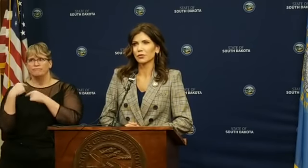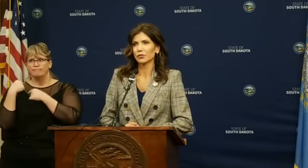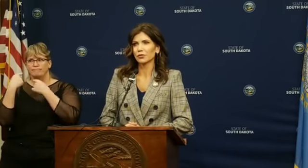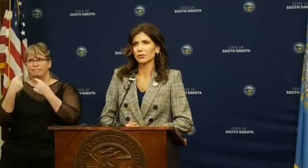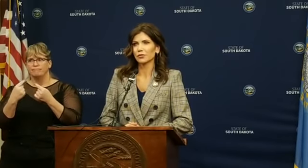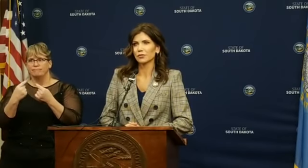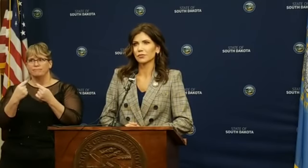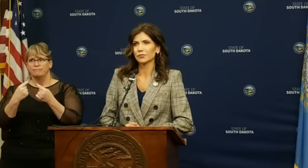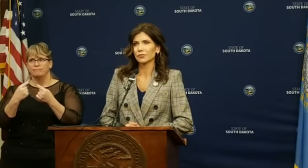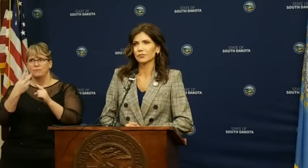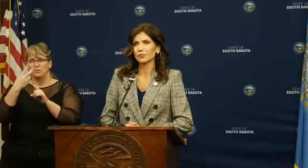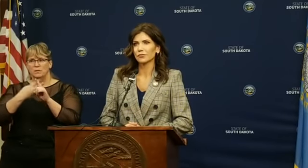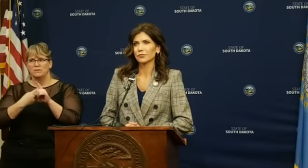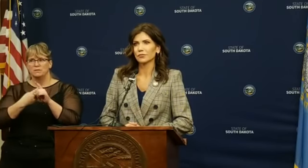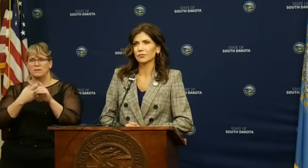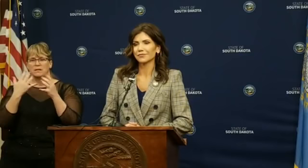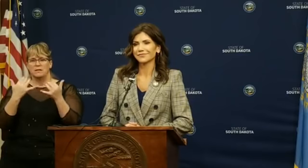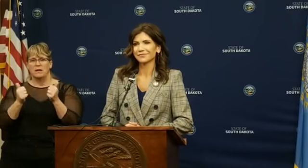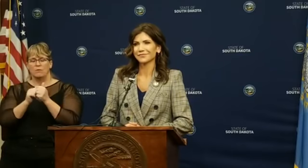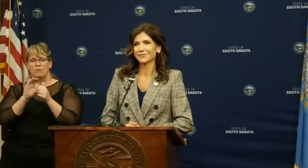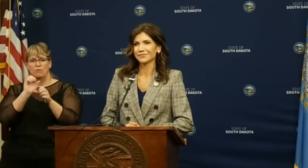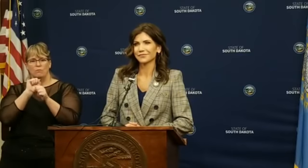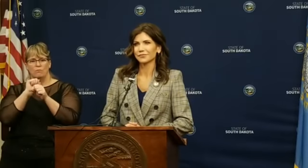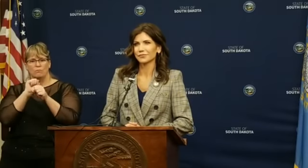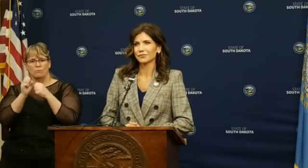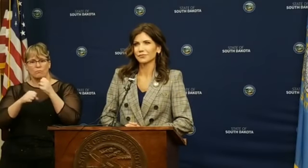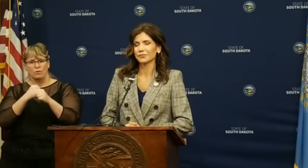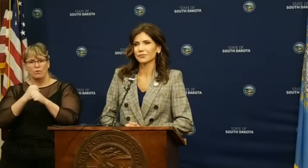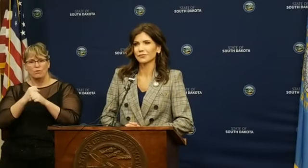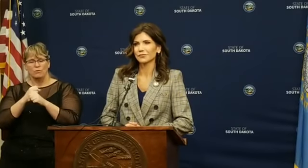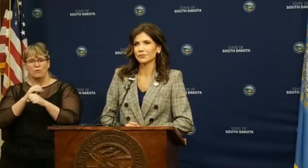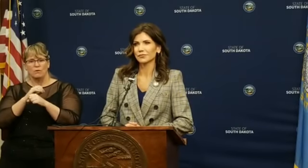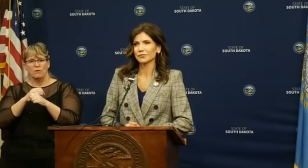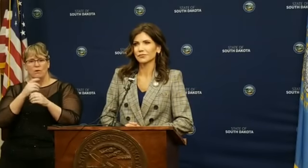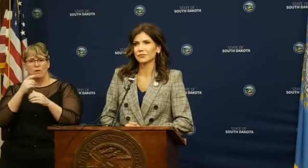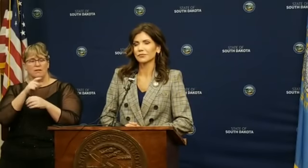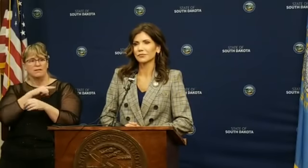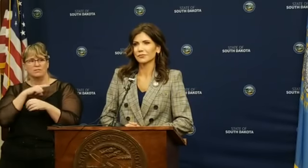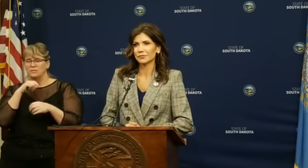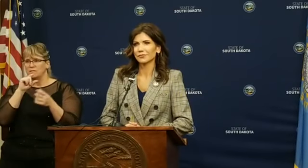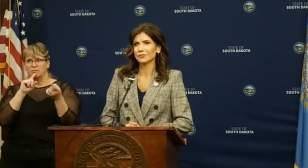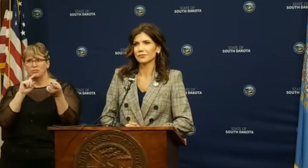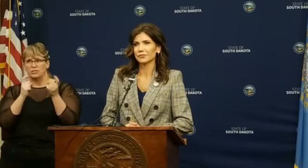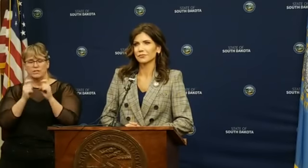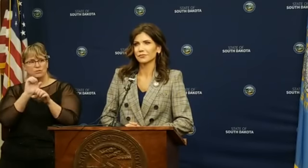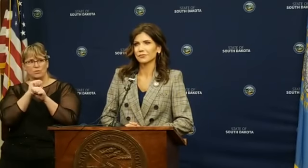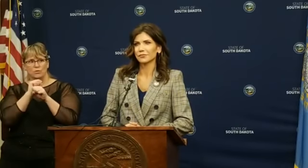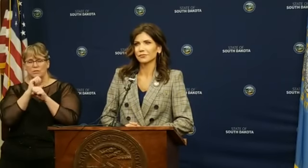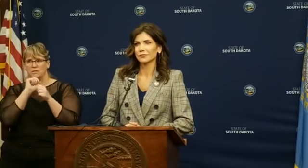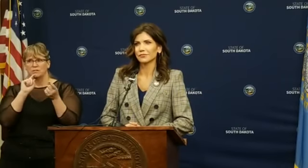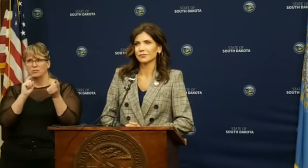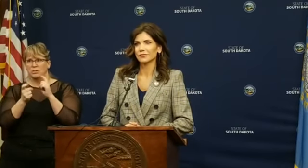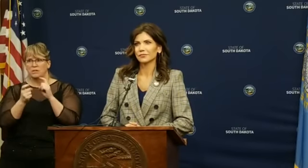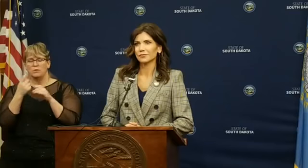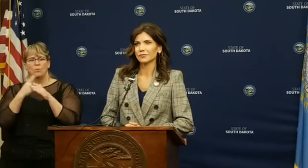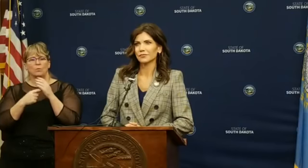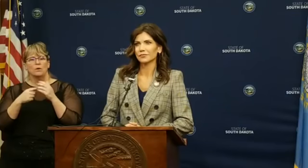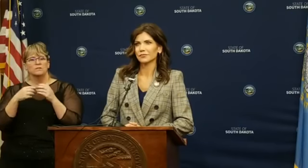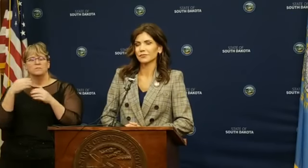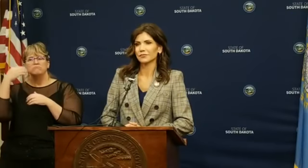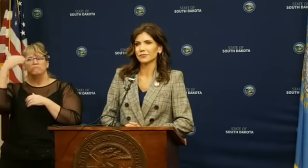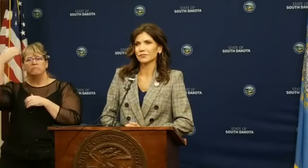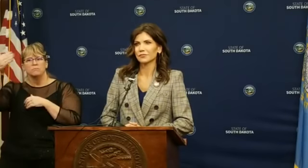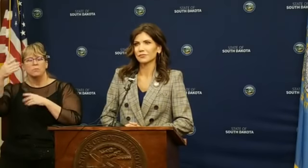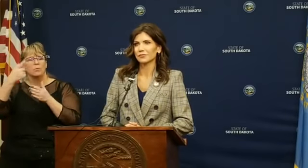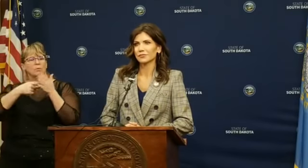As we pivot into the rest of the year, your work, the work of the legislature doesn't change. So what's ahead? What can we expect in the